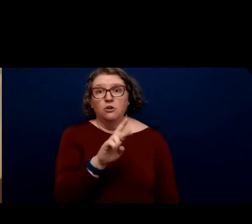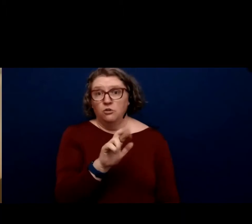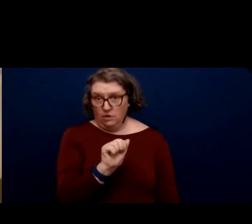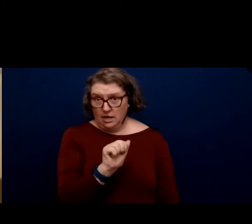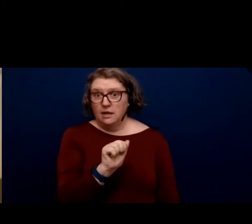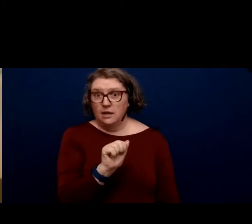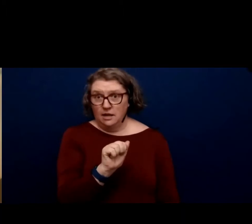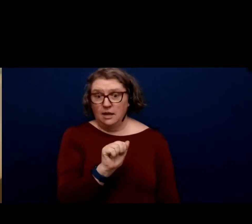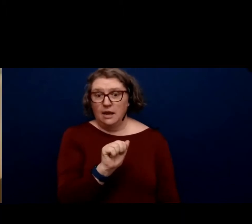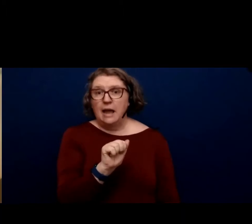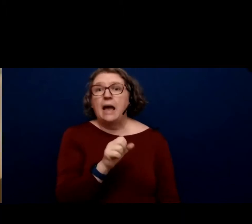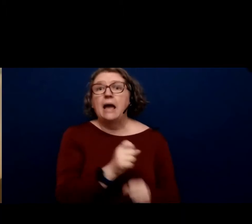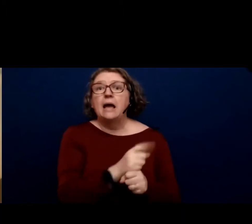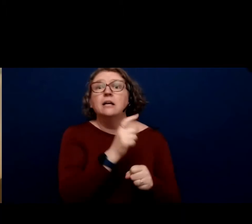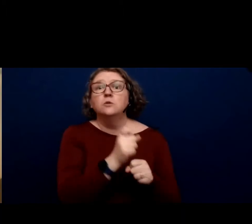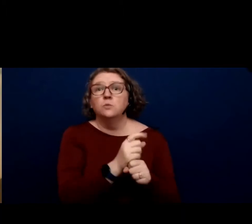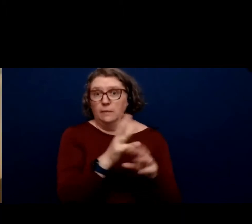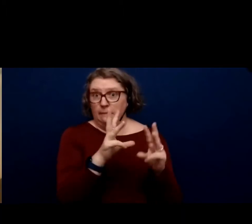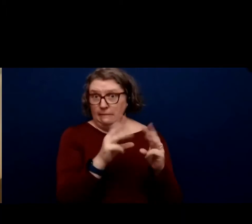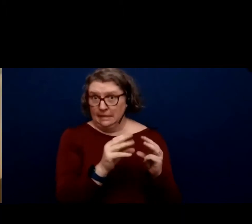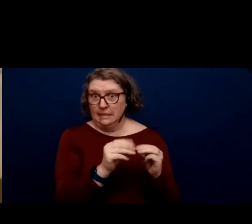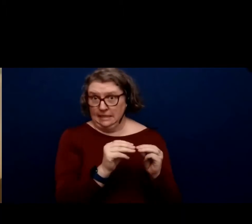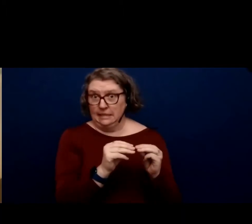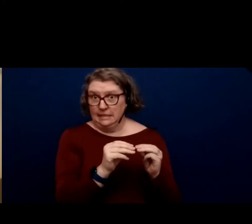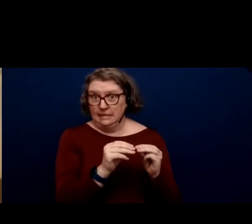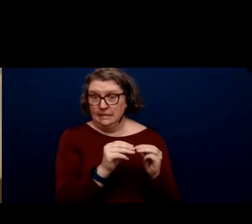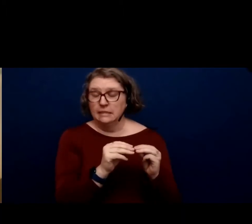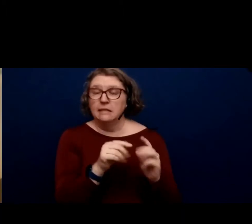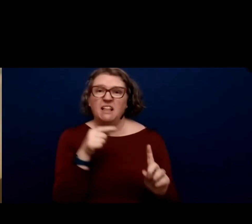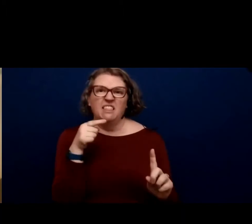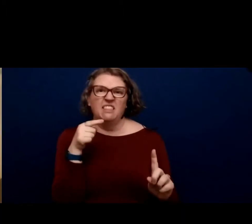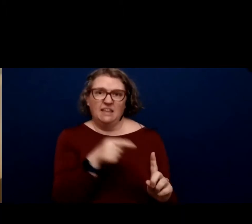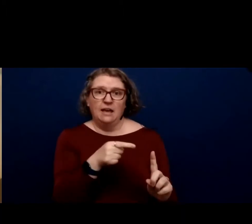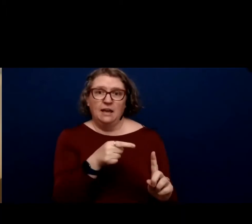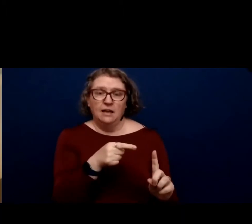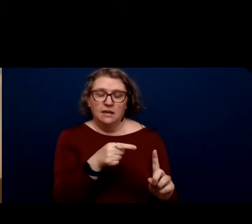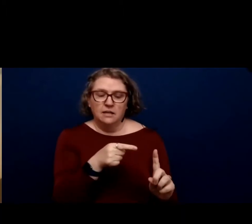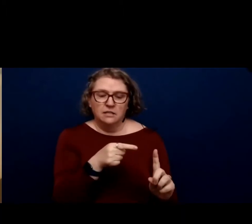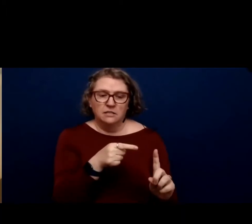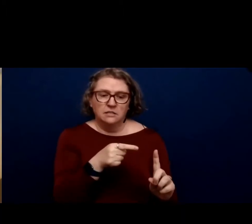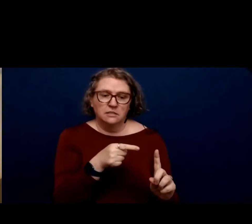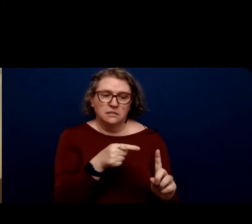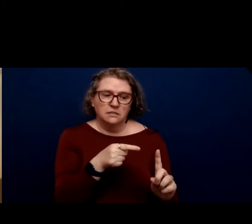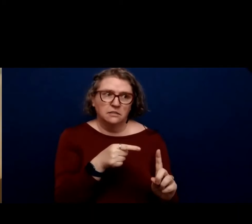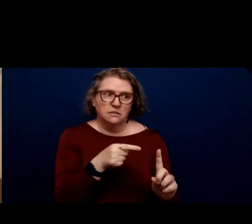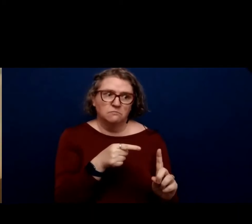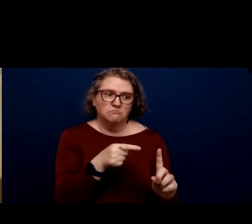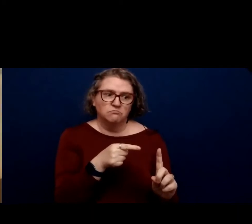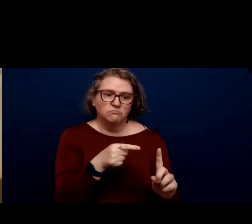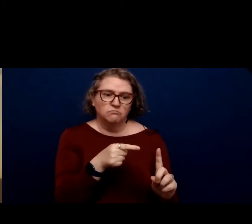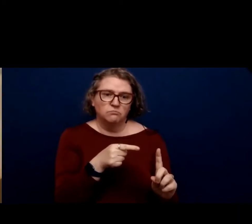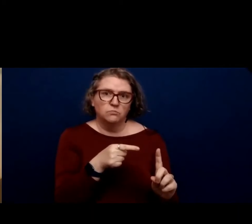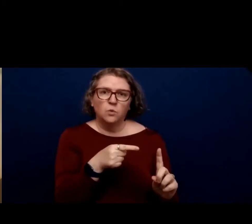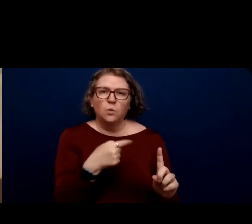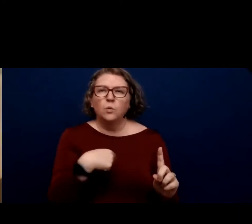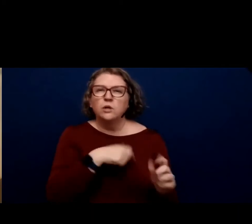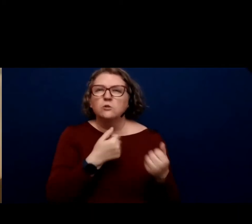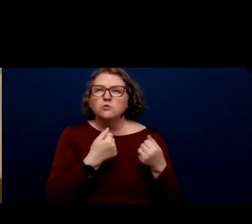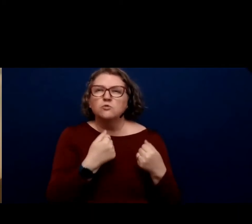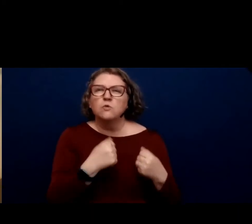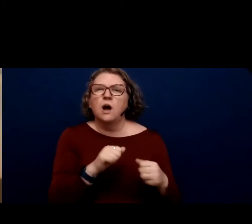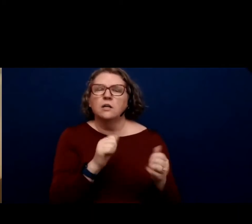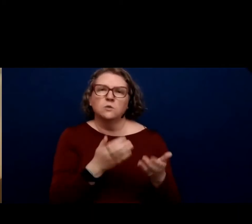ARA Annual Meeting. That is what we're trying to offer in